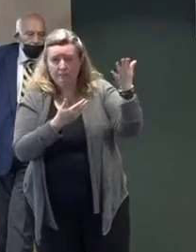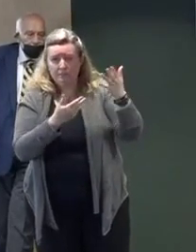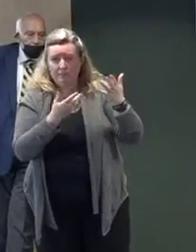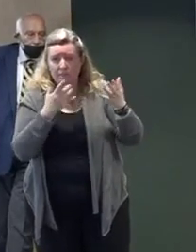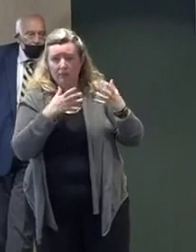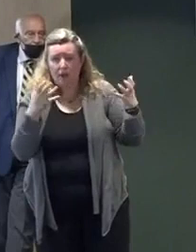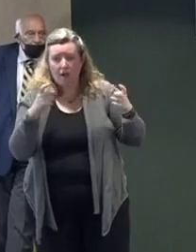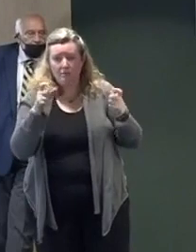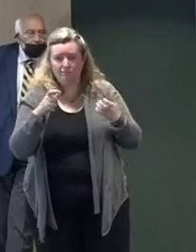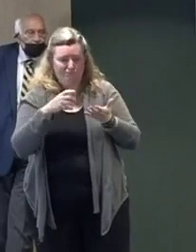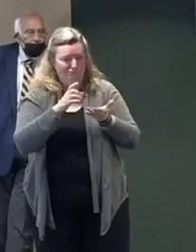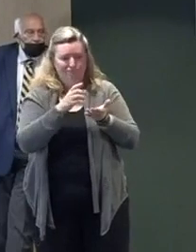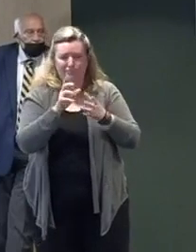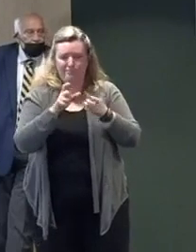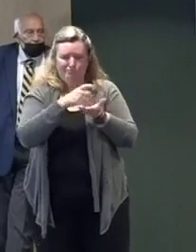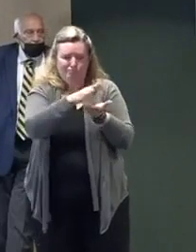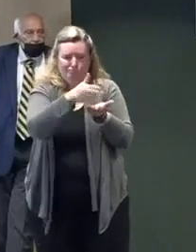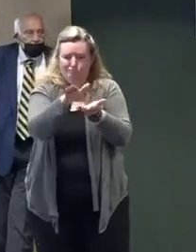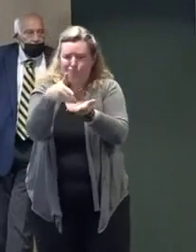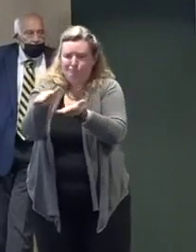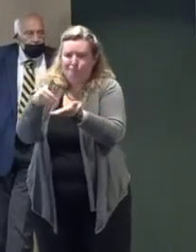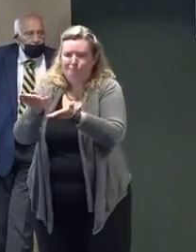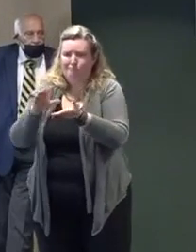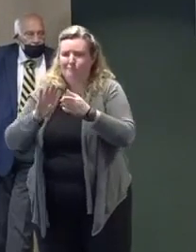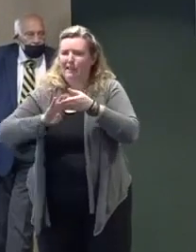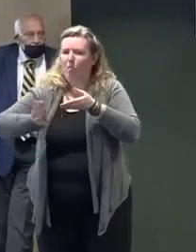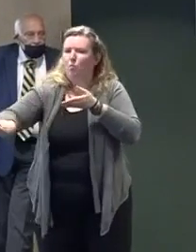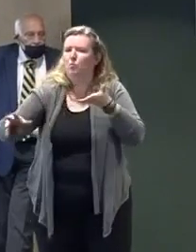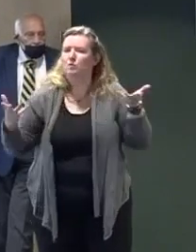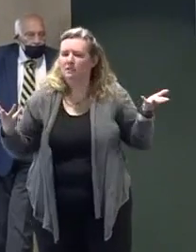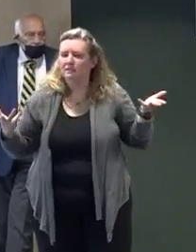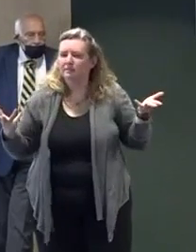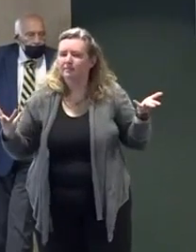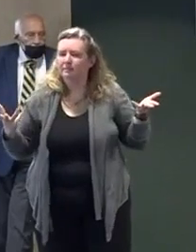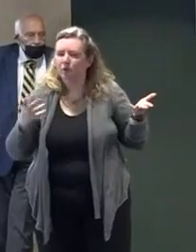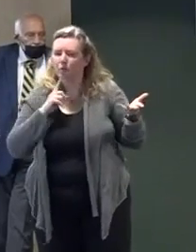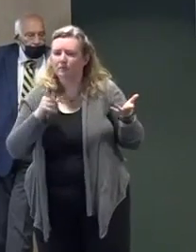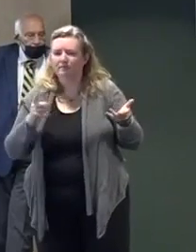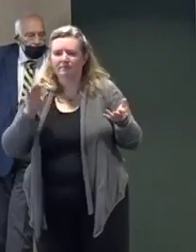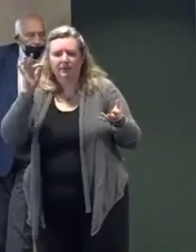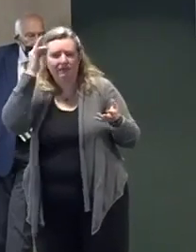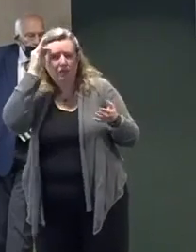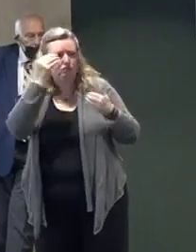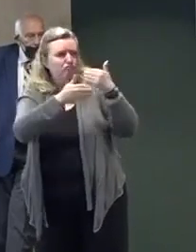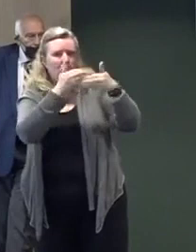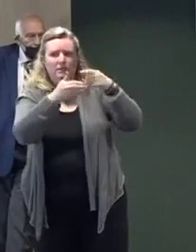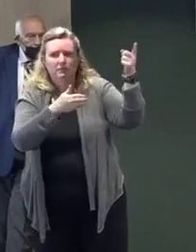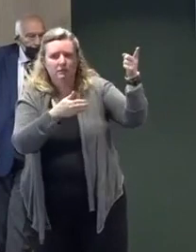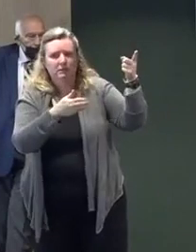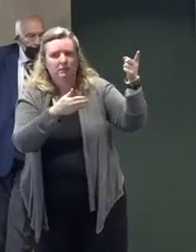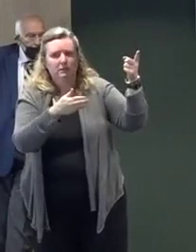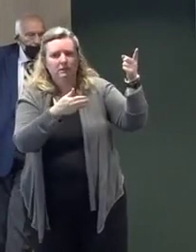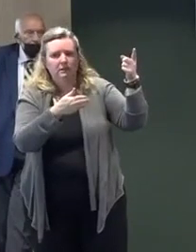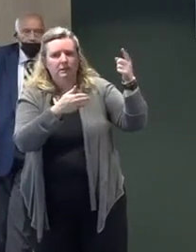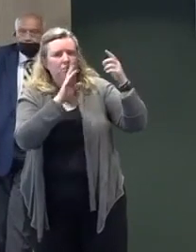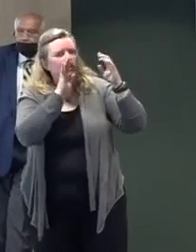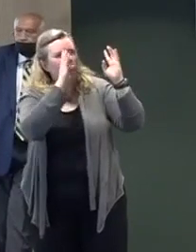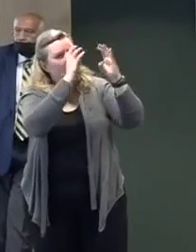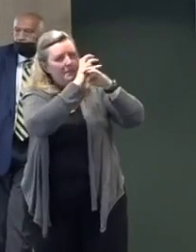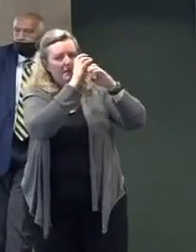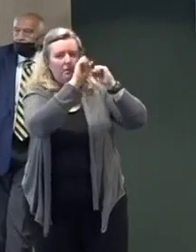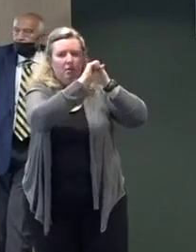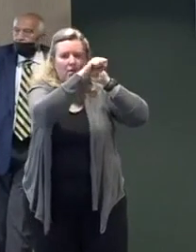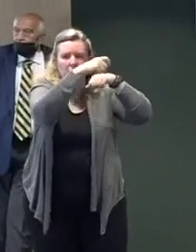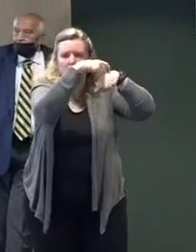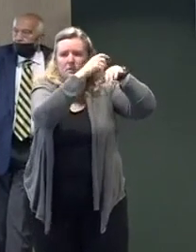or have been frustrated by the much more onerous federal process. We've got a lot more flexibility with the American Rescue Plan money,